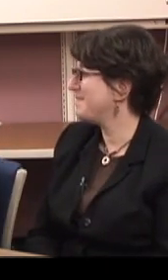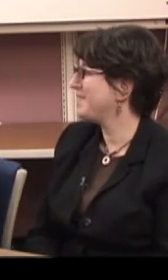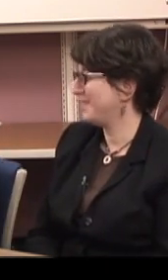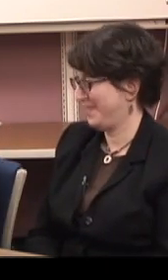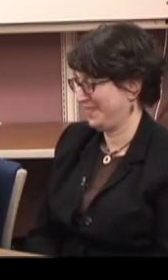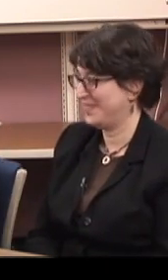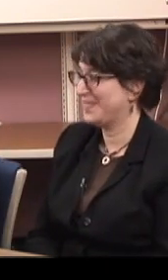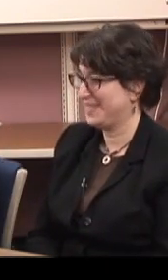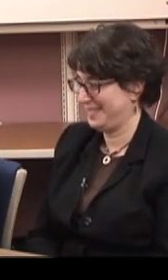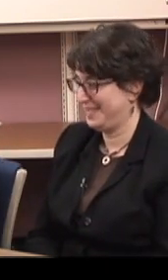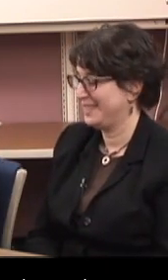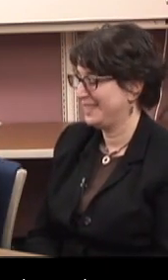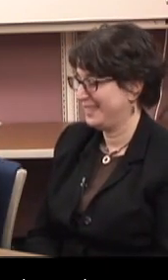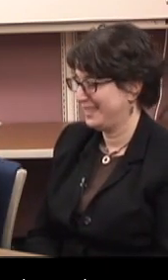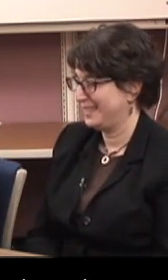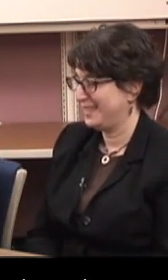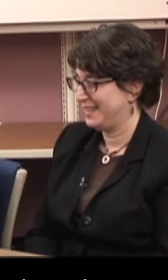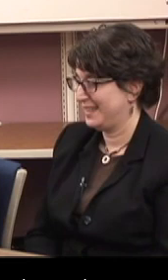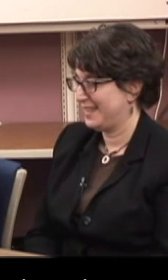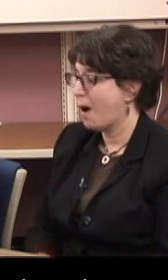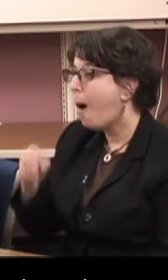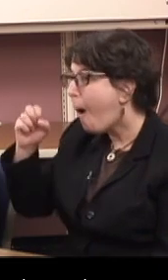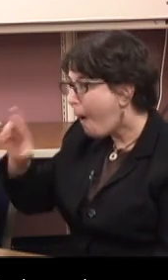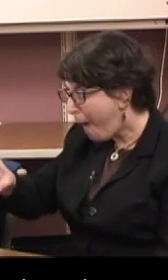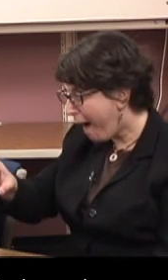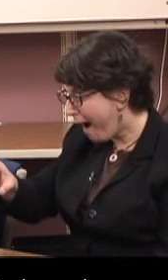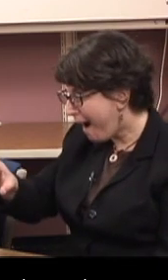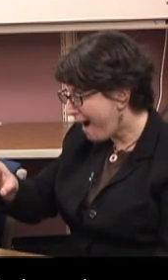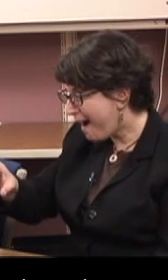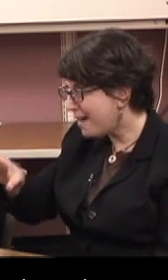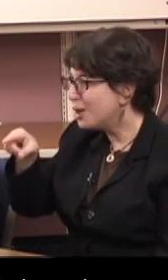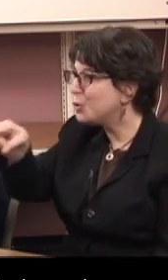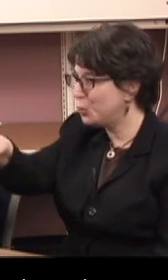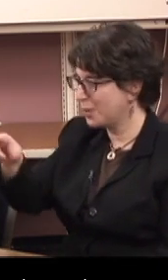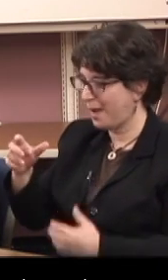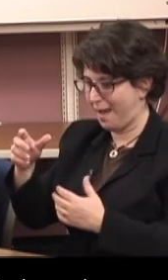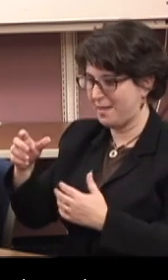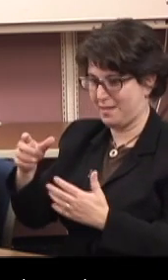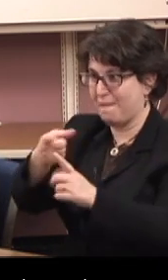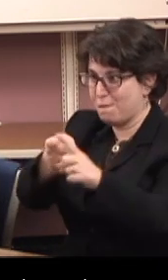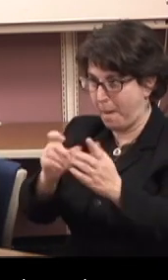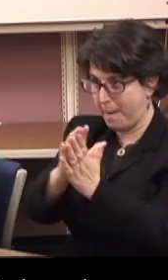Yeah. Or, you could do what all the bakers do is they start from scratch.